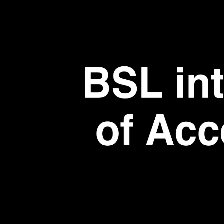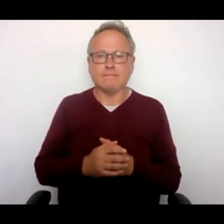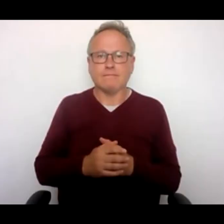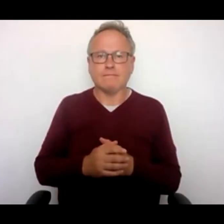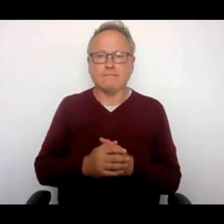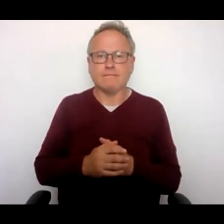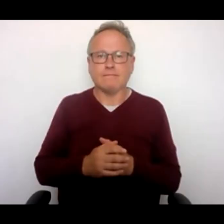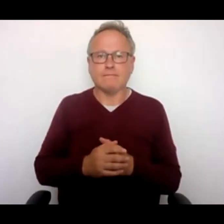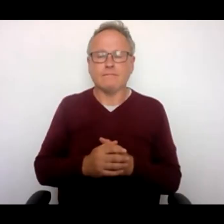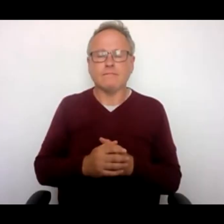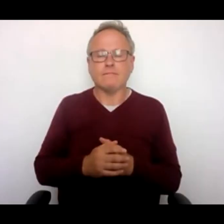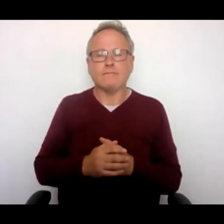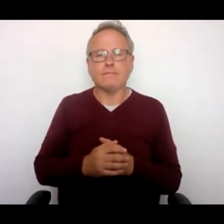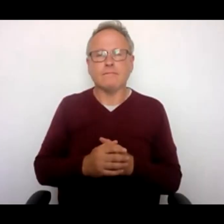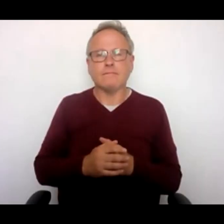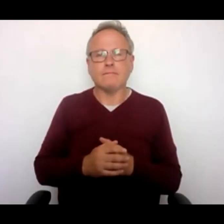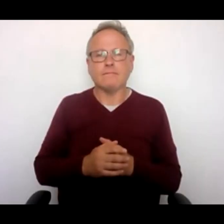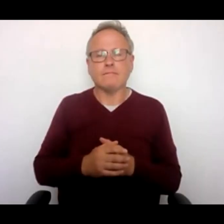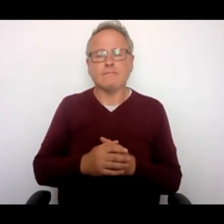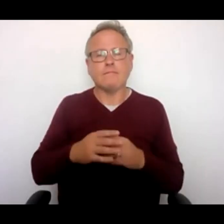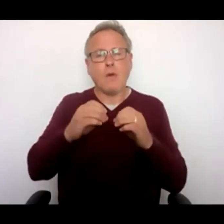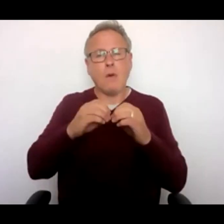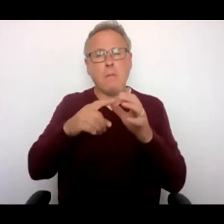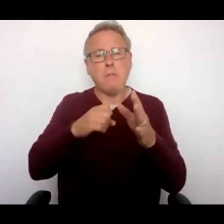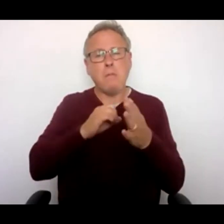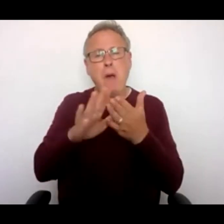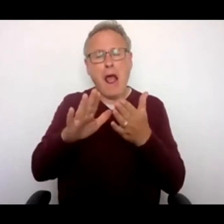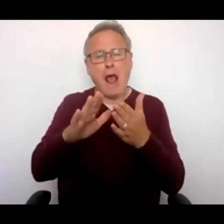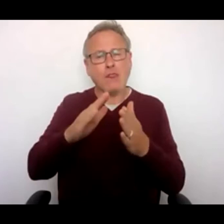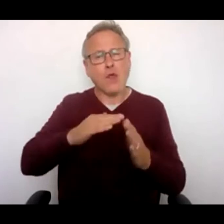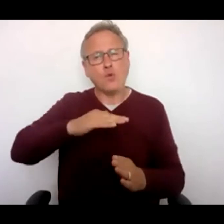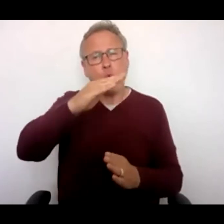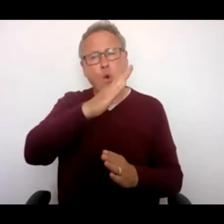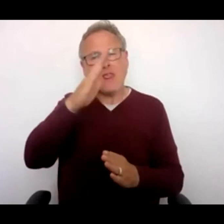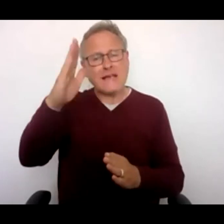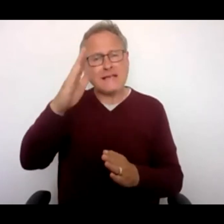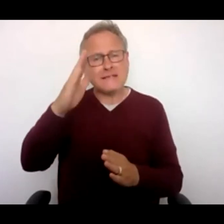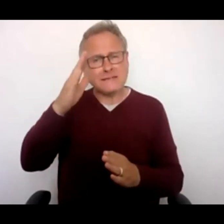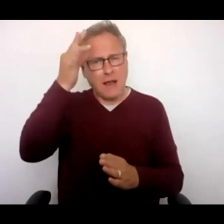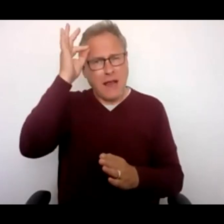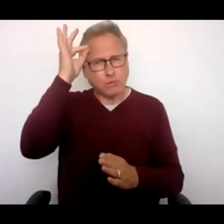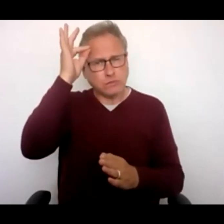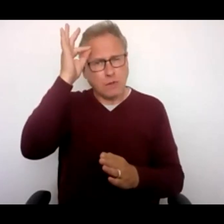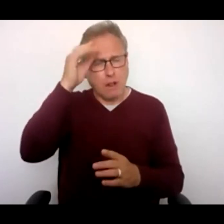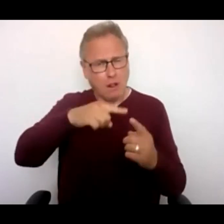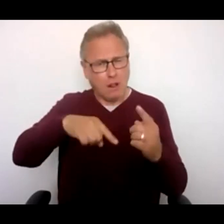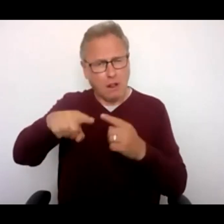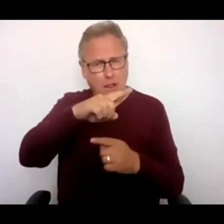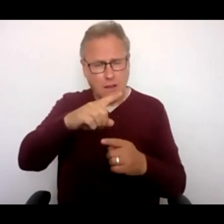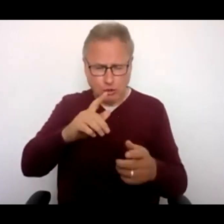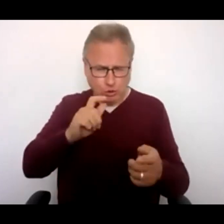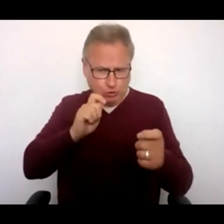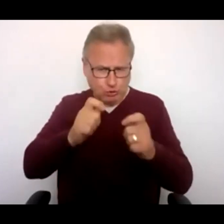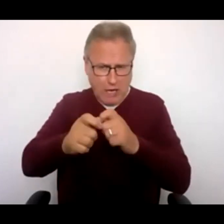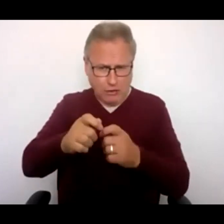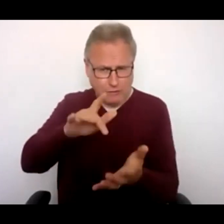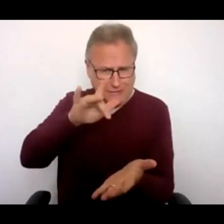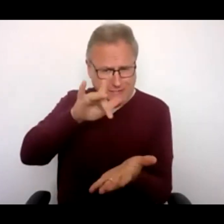Bath and North East Somerset Council want to make some changes to Bath City Centre. The